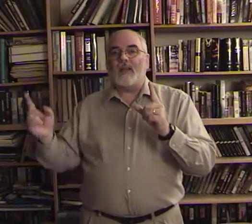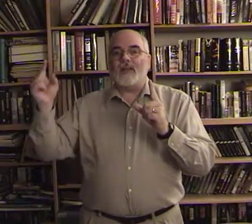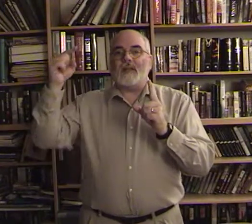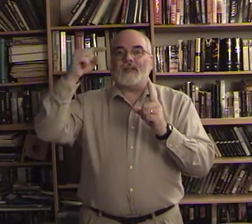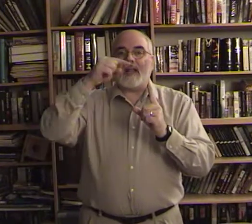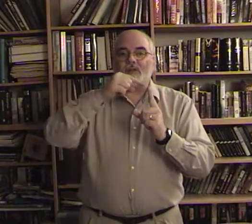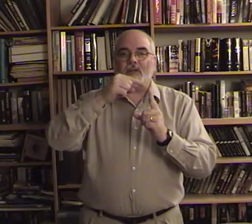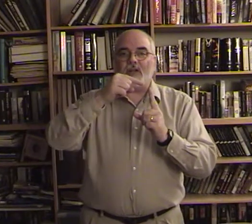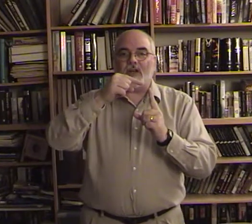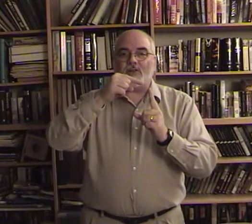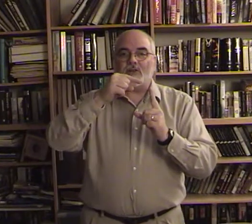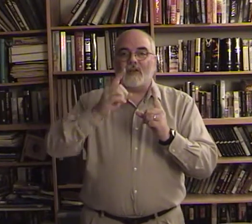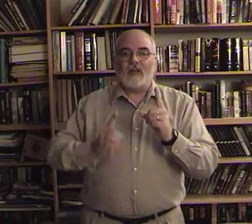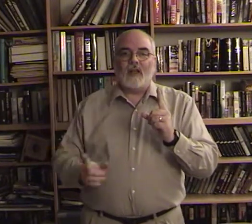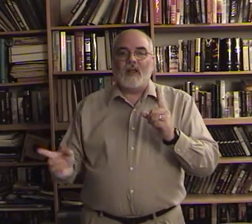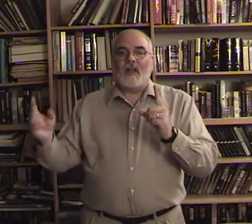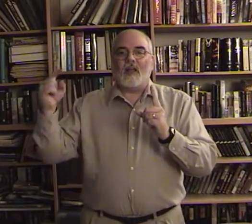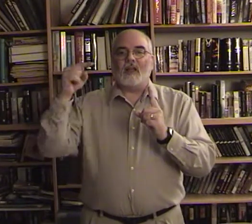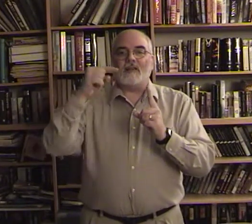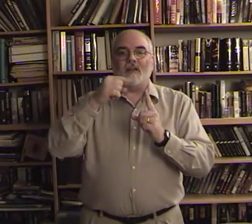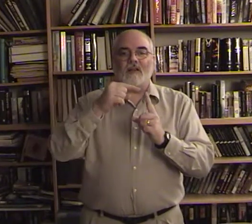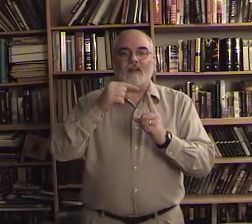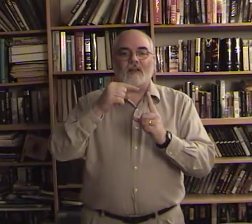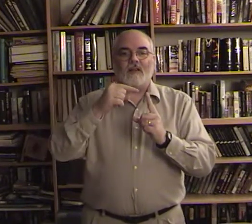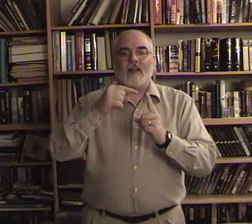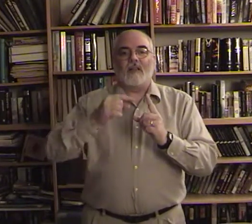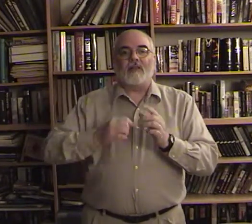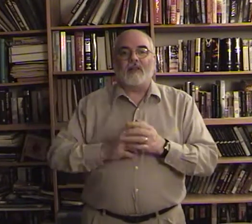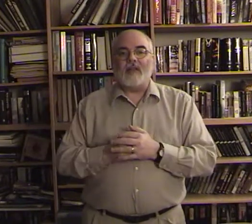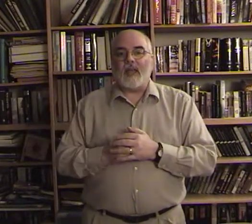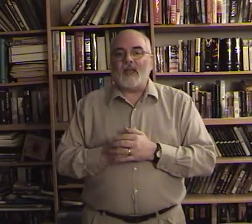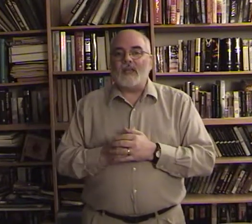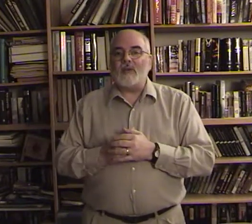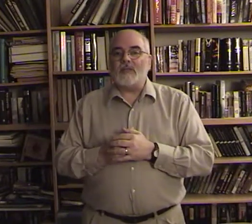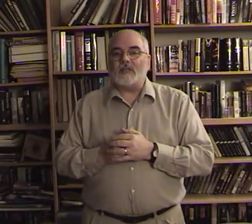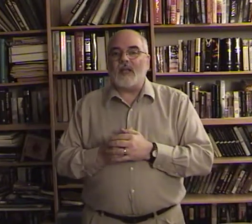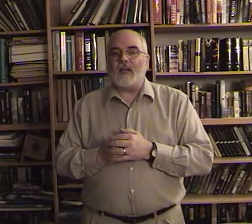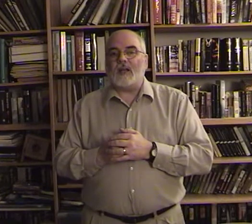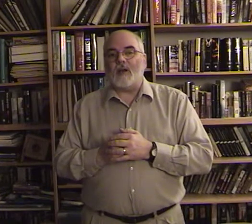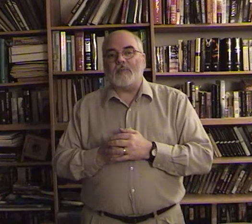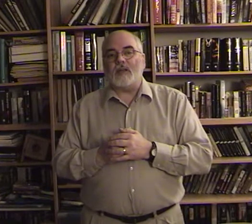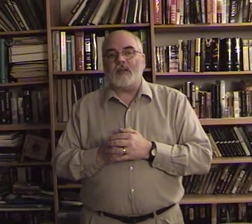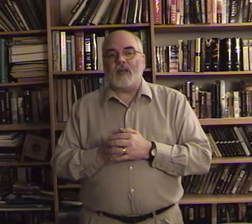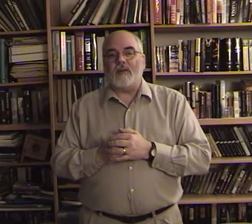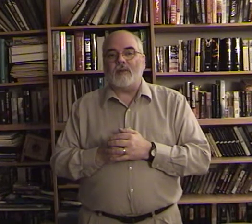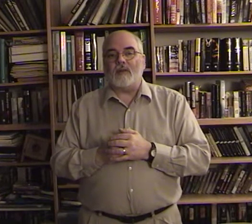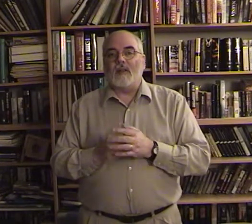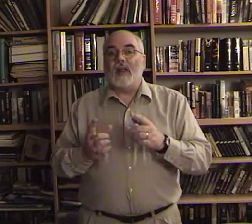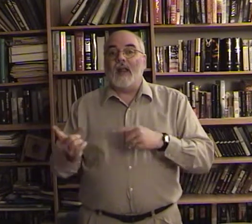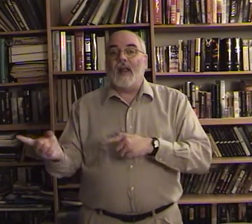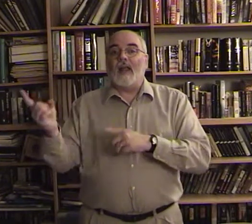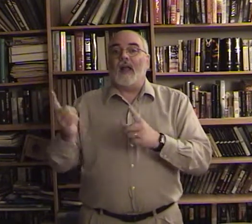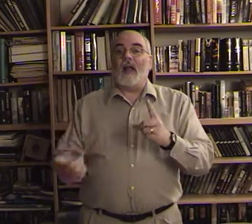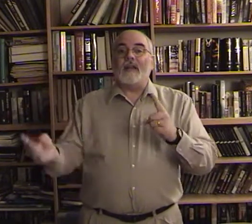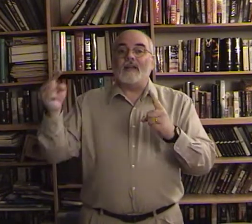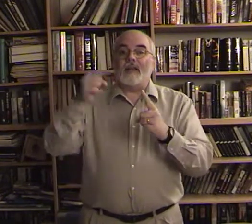it doesn't actually touch until the day he was taken up into heaven until